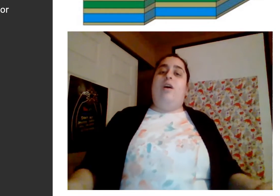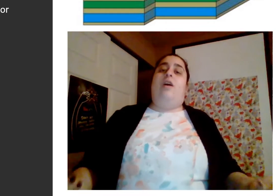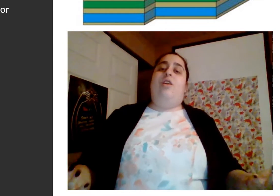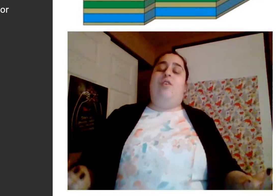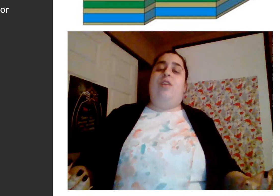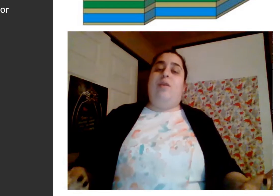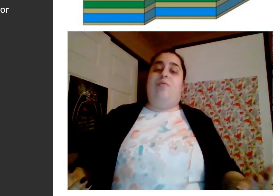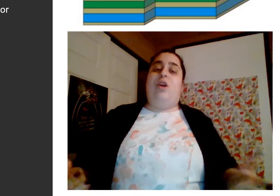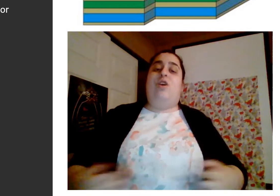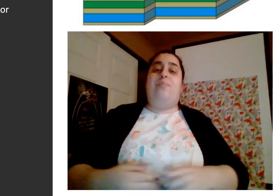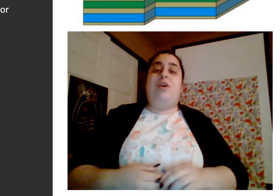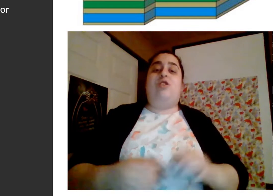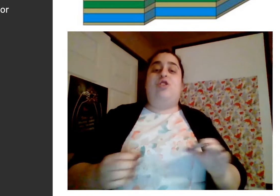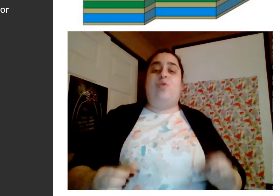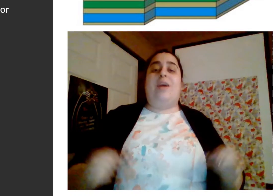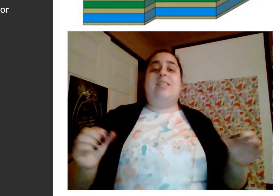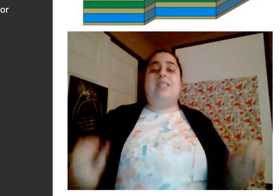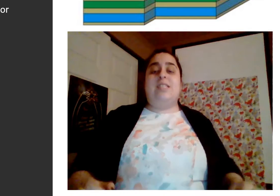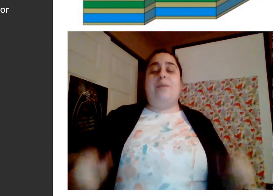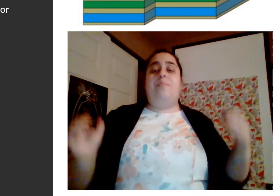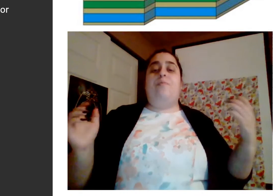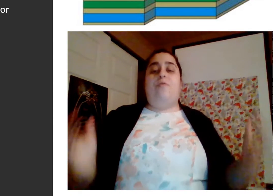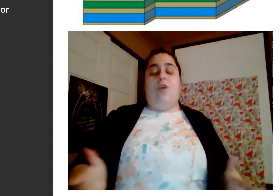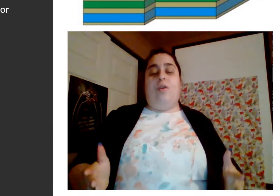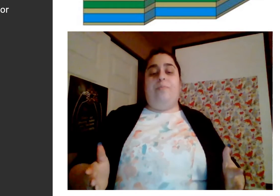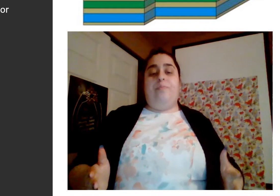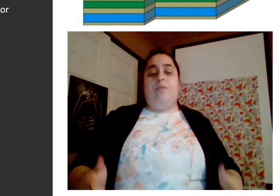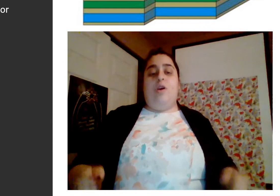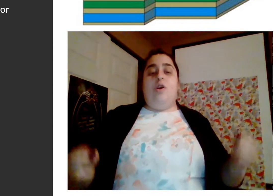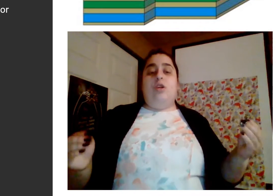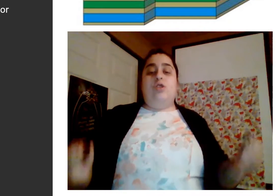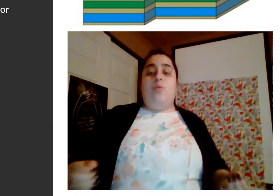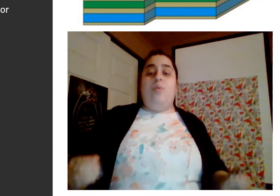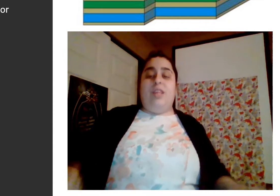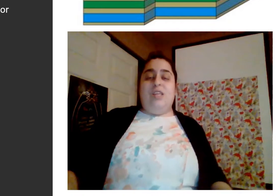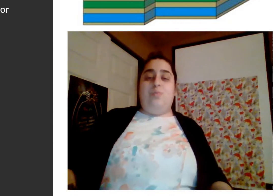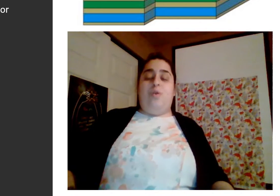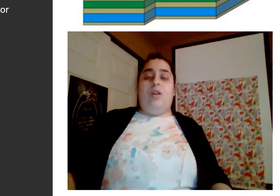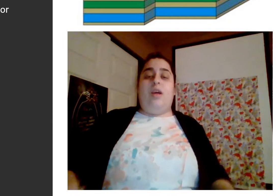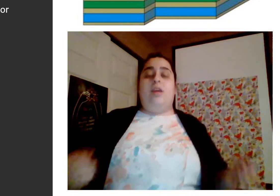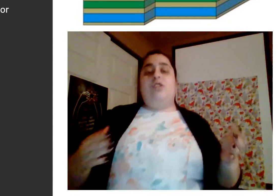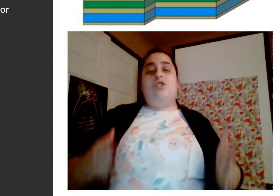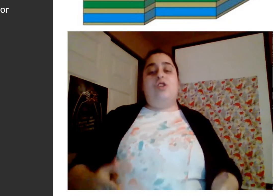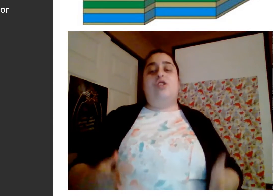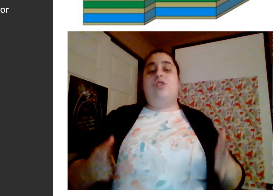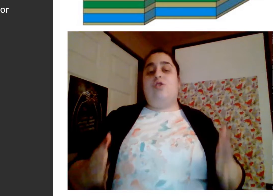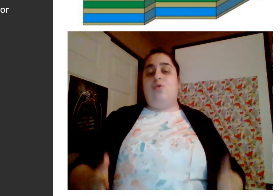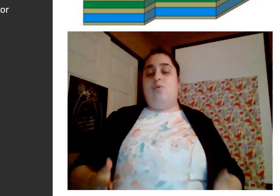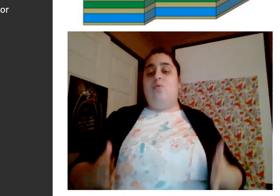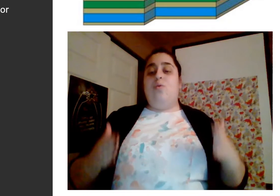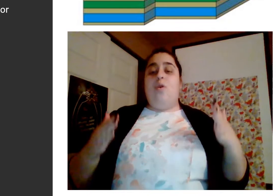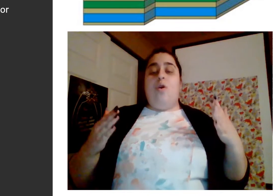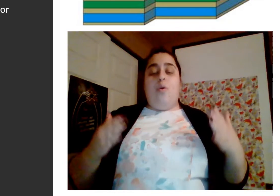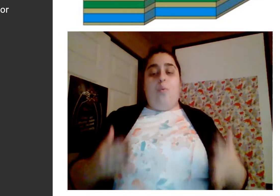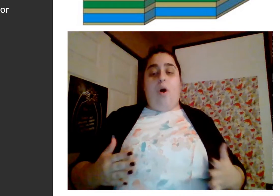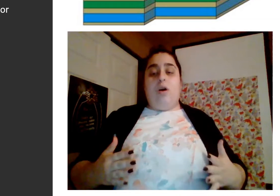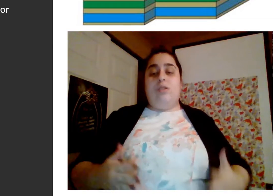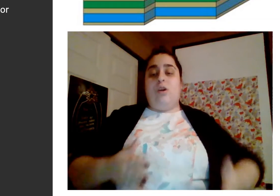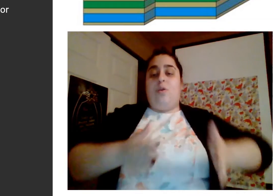another name for it can be our strike slip fault. So with this one, it's just the two